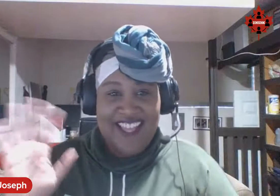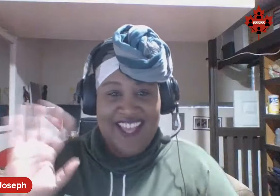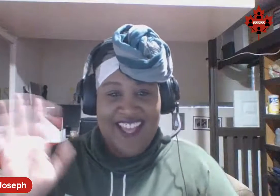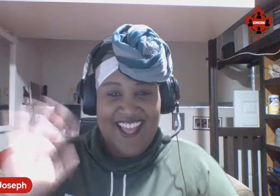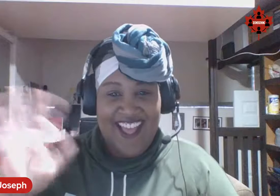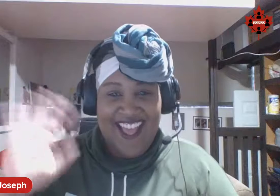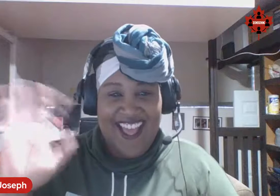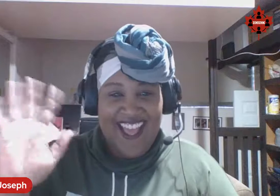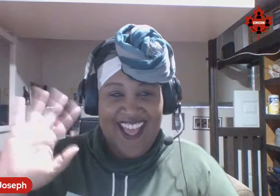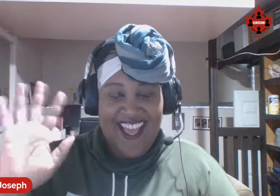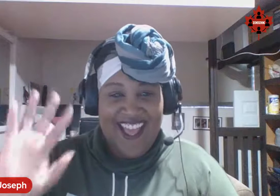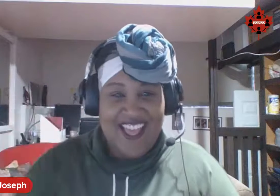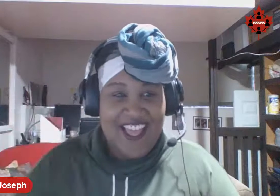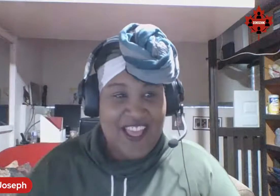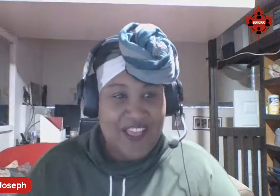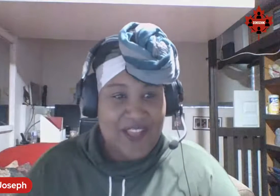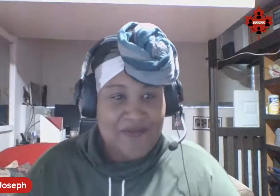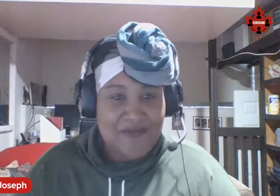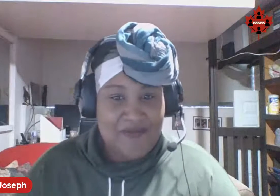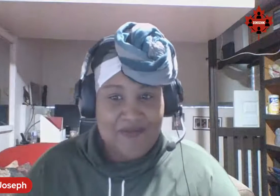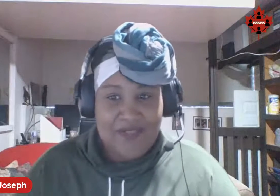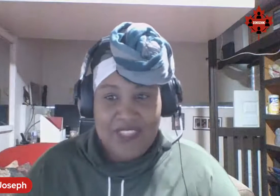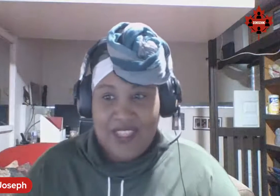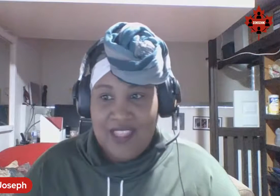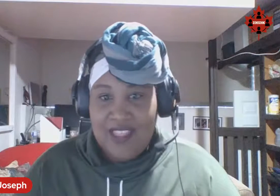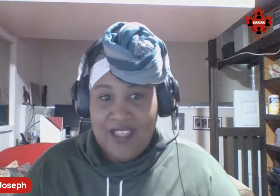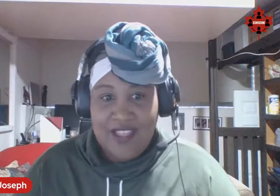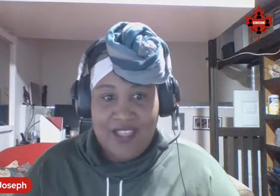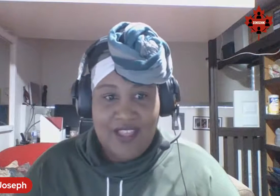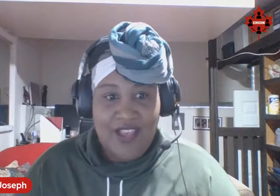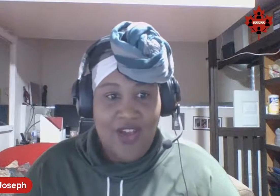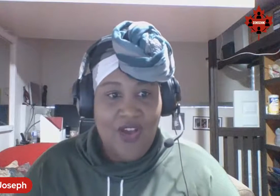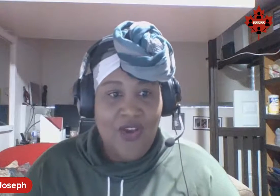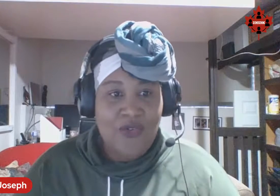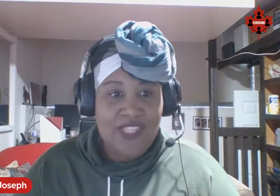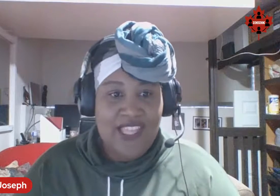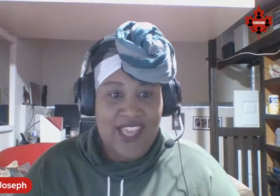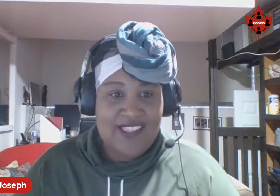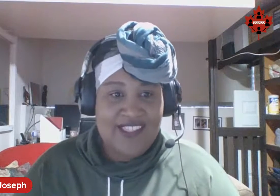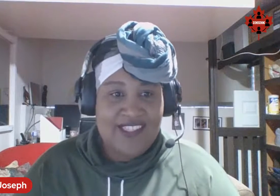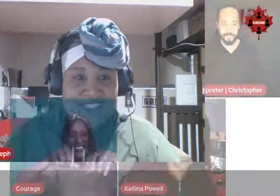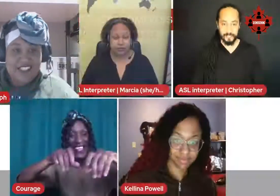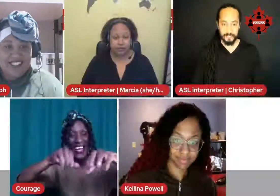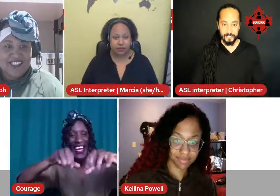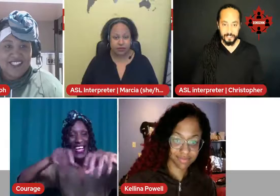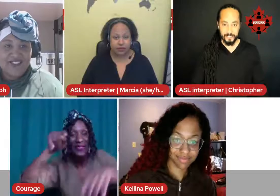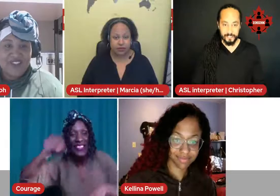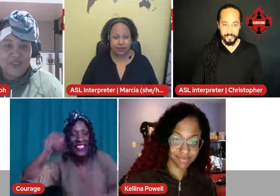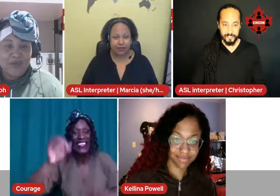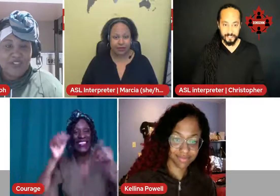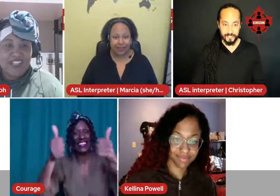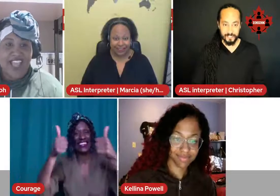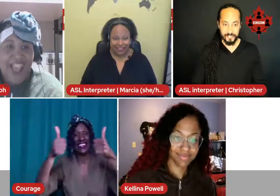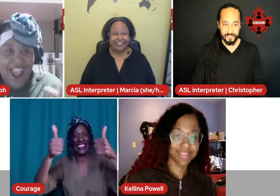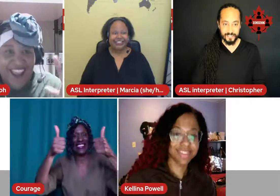Shirley. Can you go into gallery view? We just can't see each other to interpret. Oh, yes! That's very important. Hi!